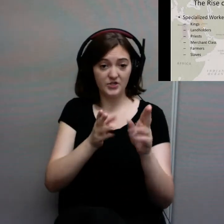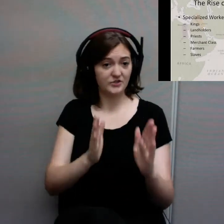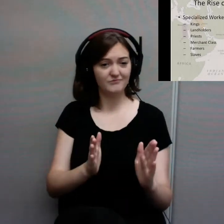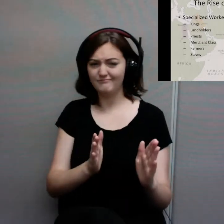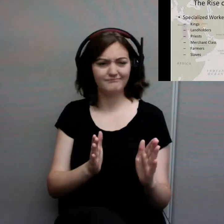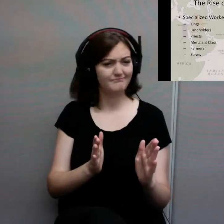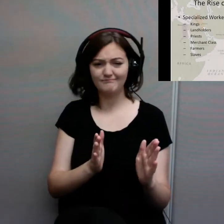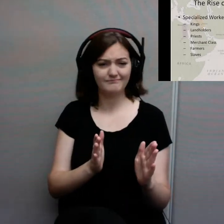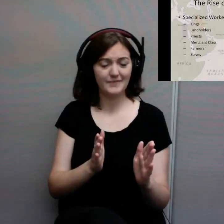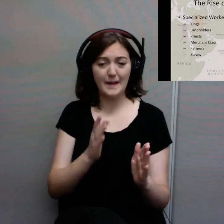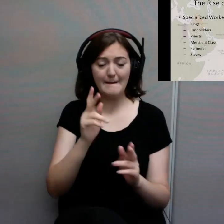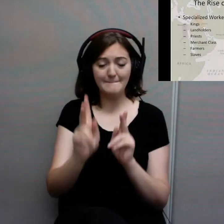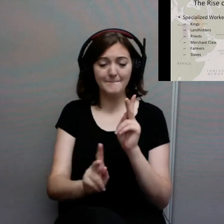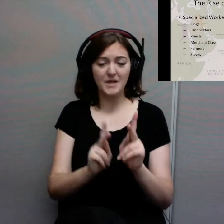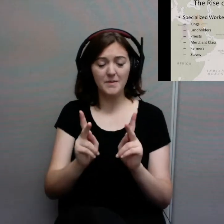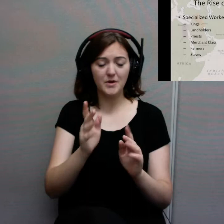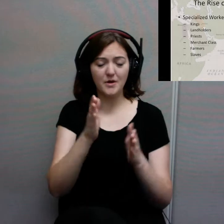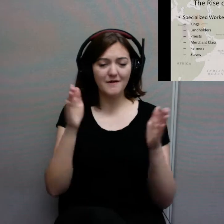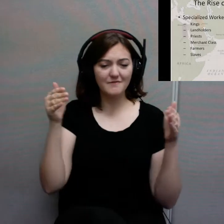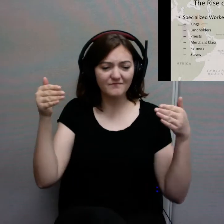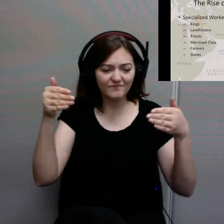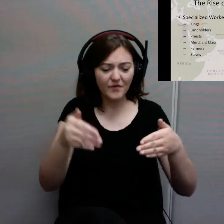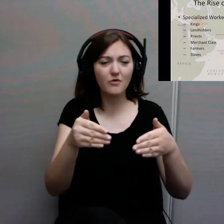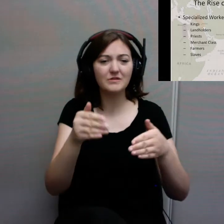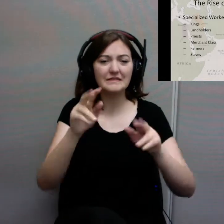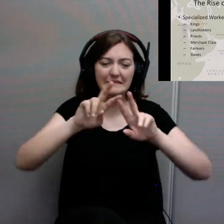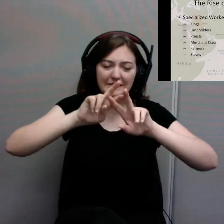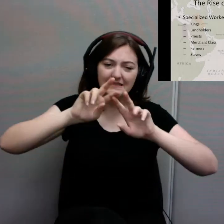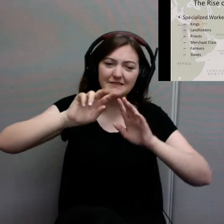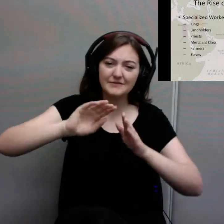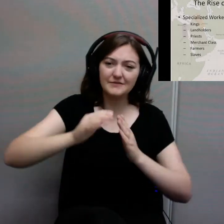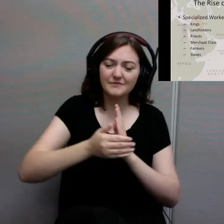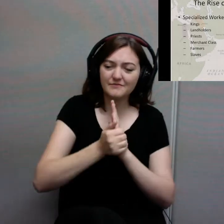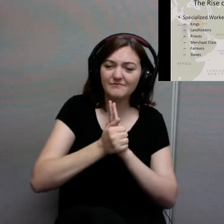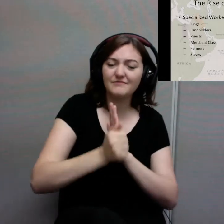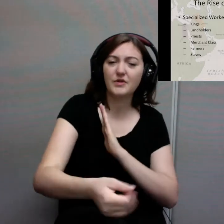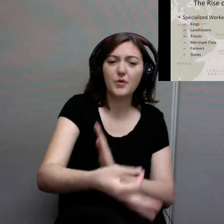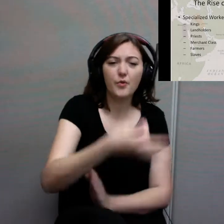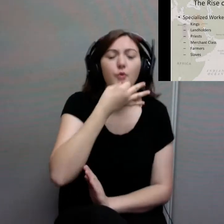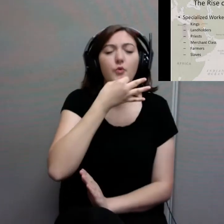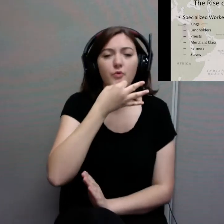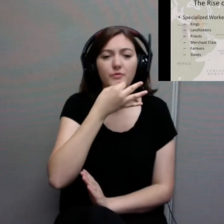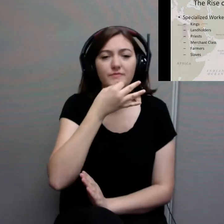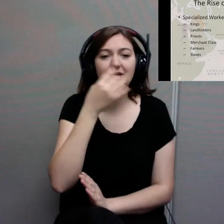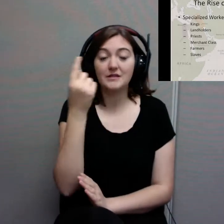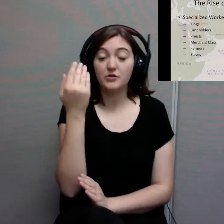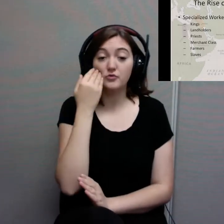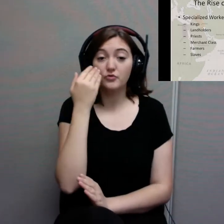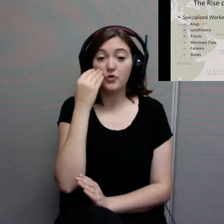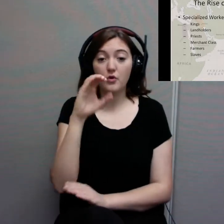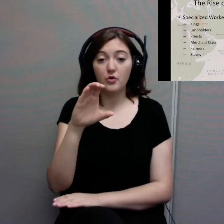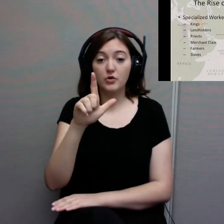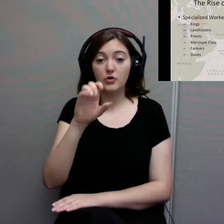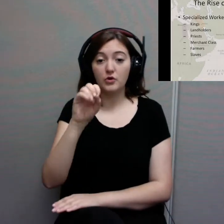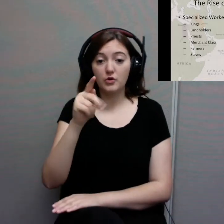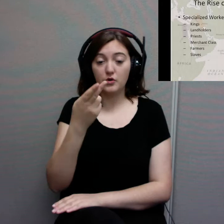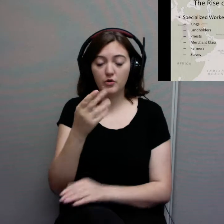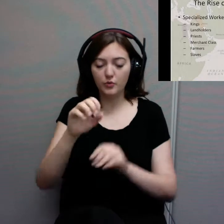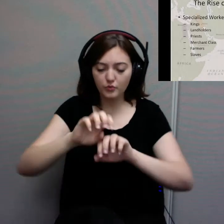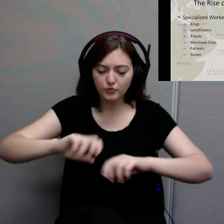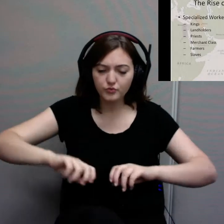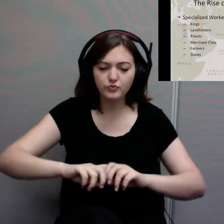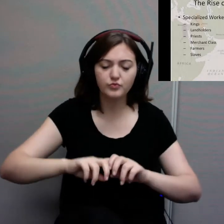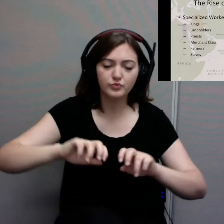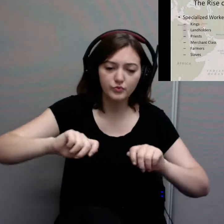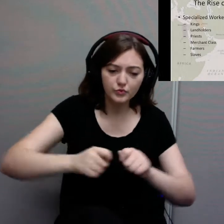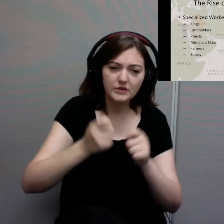specific skills, such as cloth weaving, metalworking, selling goods, creating goods.